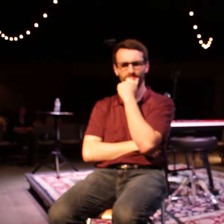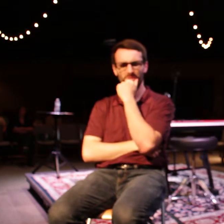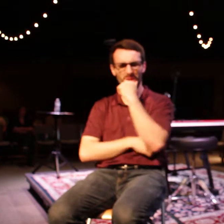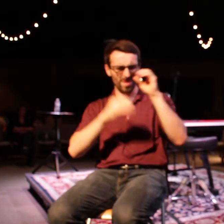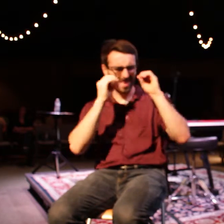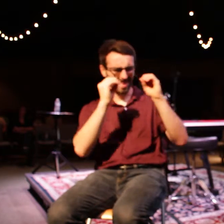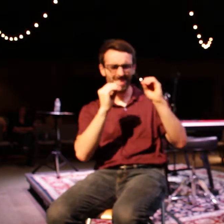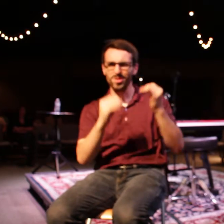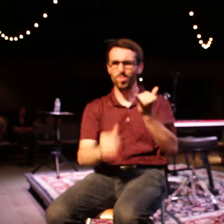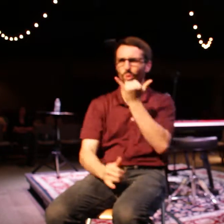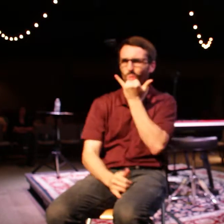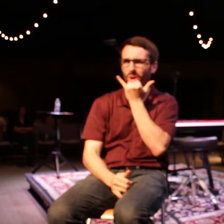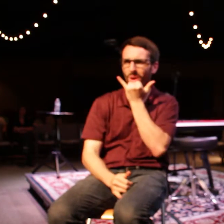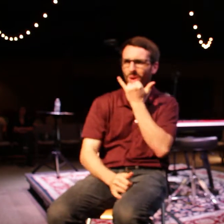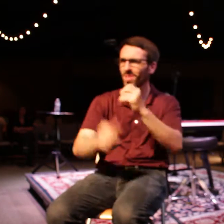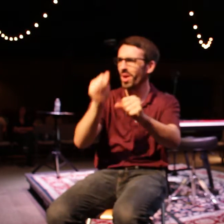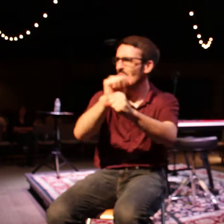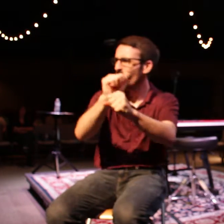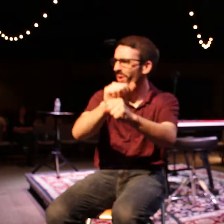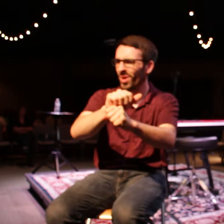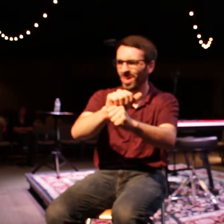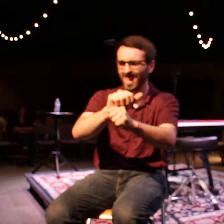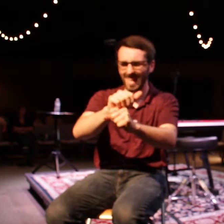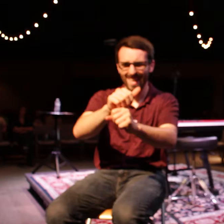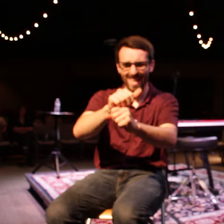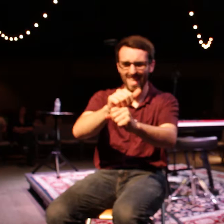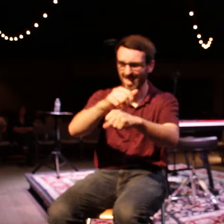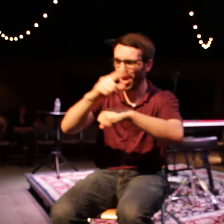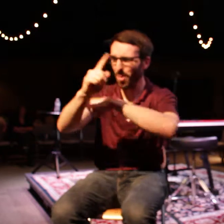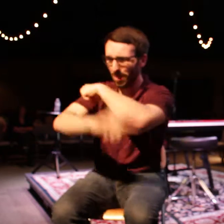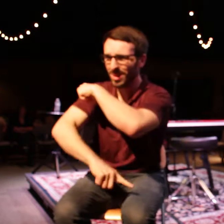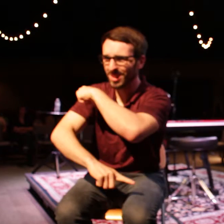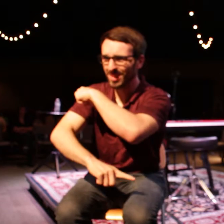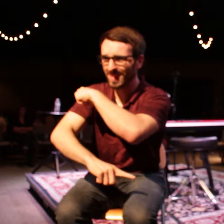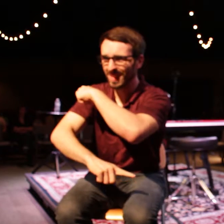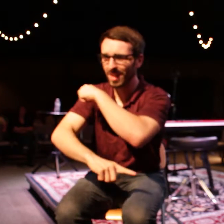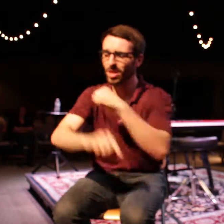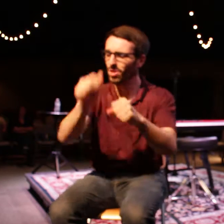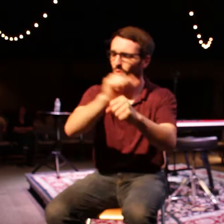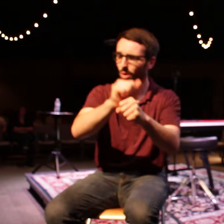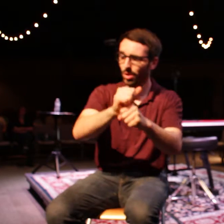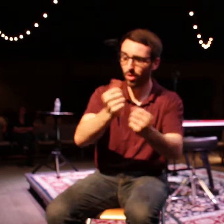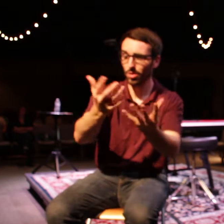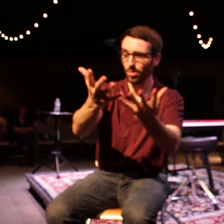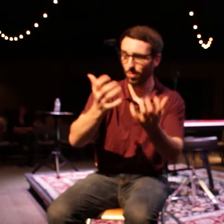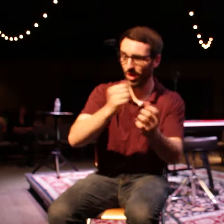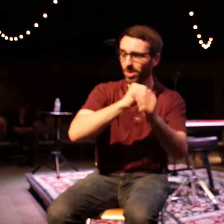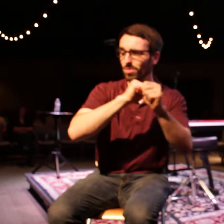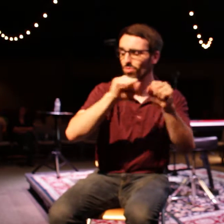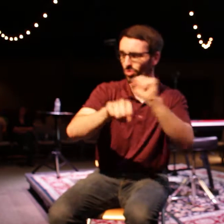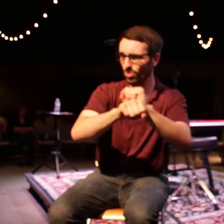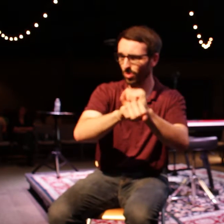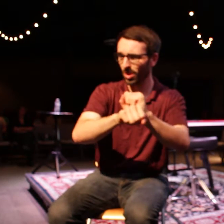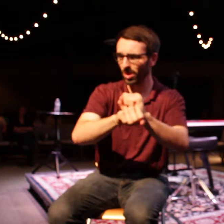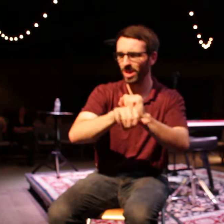teaching them that work is some sort of a punishment? To work and to want to work is some kind of horrible thing that could happen to you.